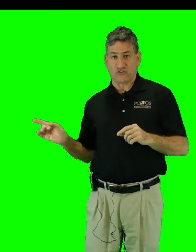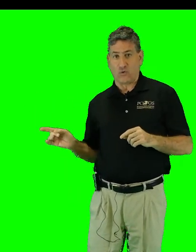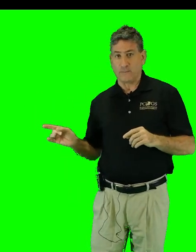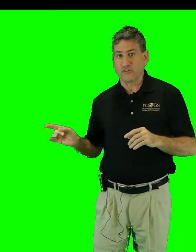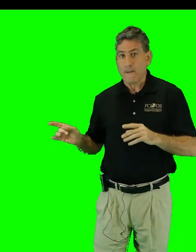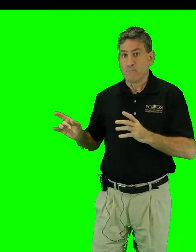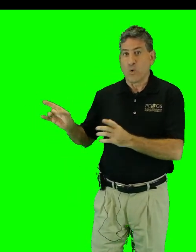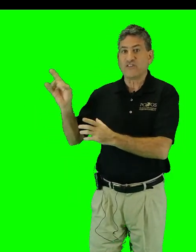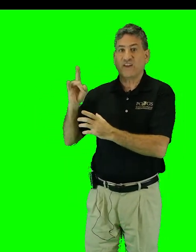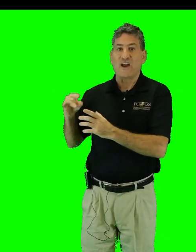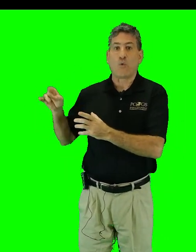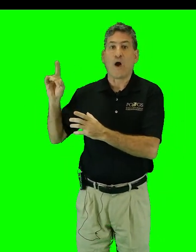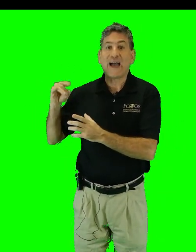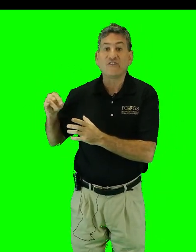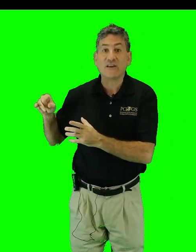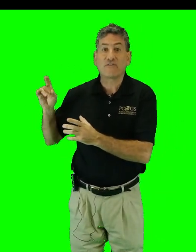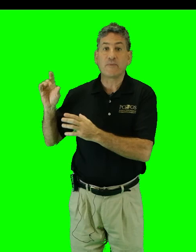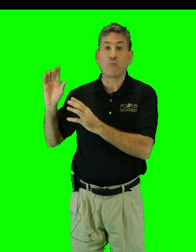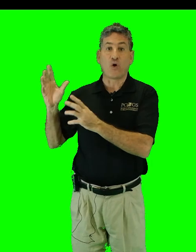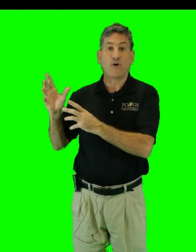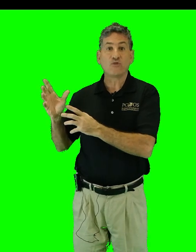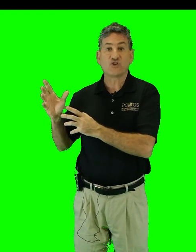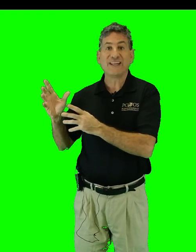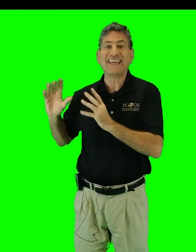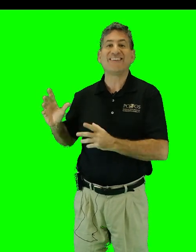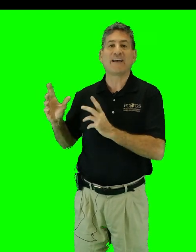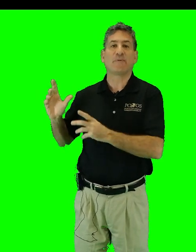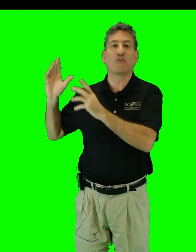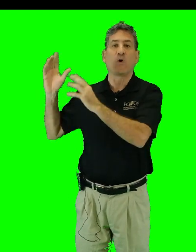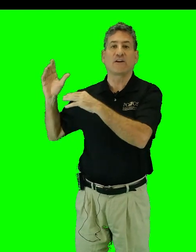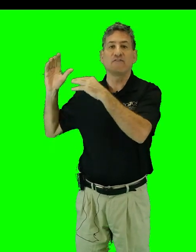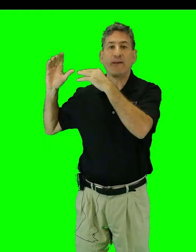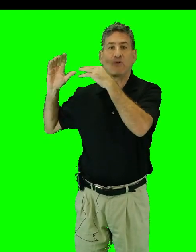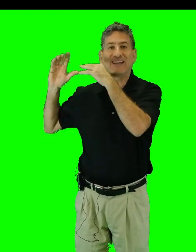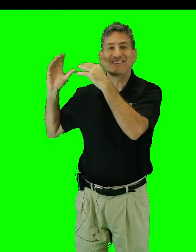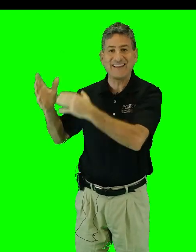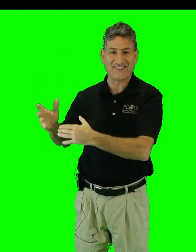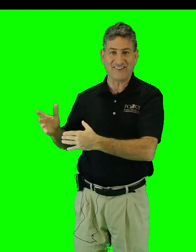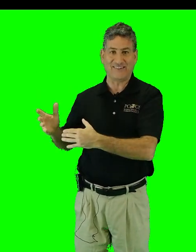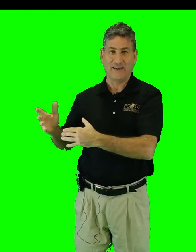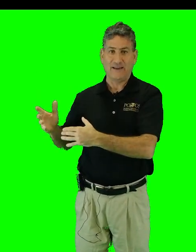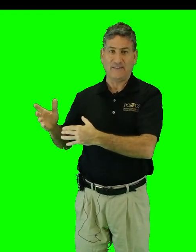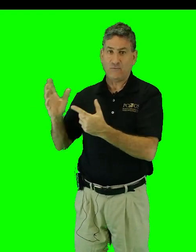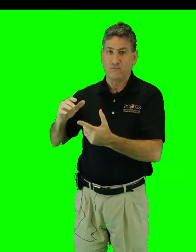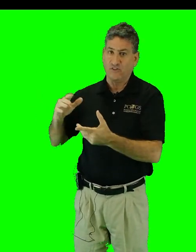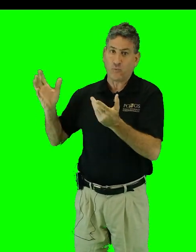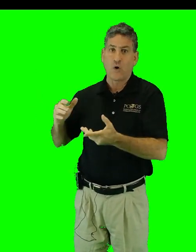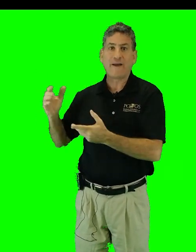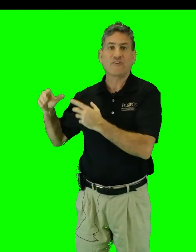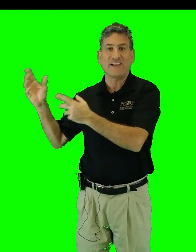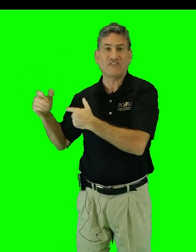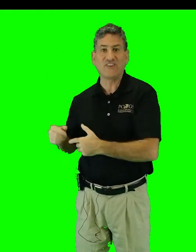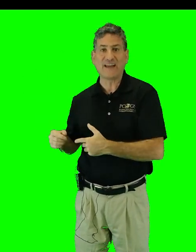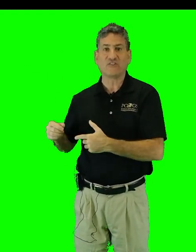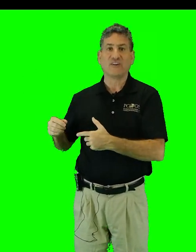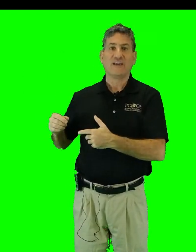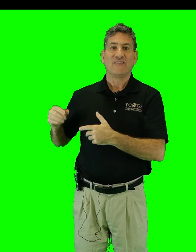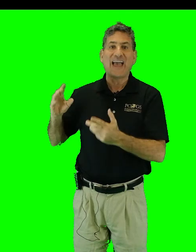storms, moist air rising from the warm ocean heats up as the water vapor condenses. And then, since warm air is less dense, the